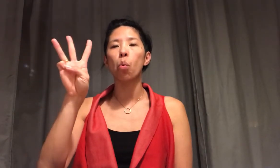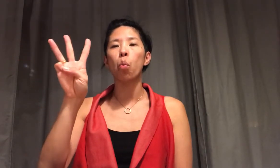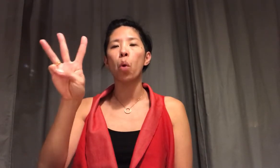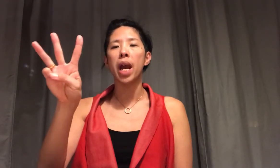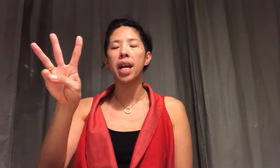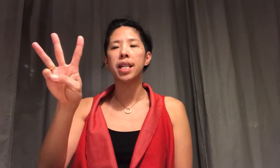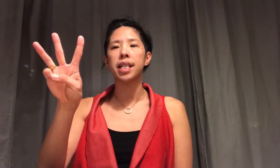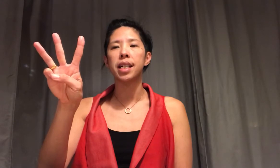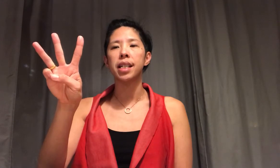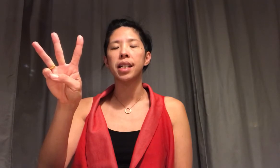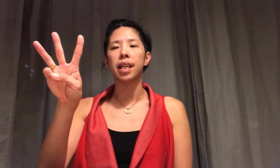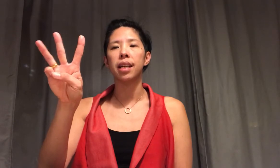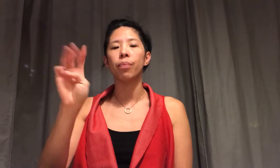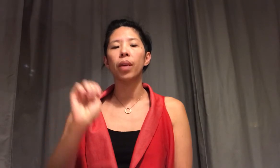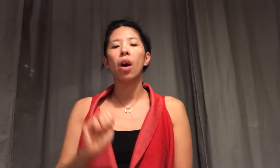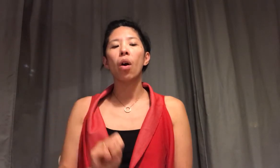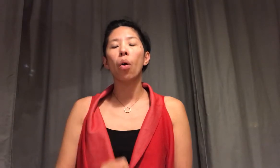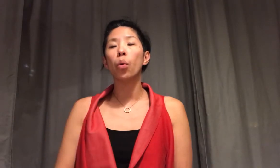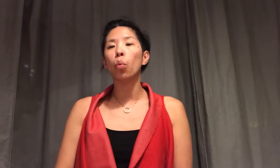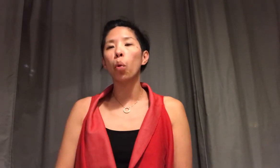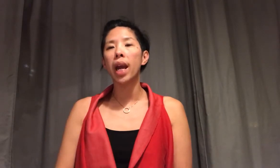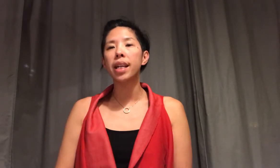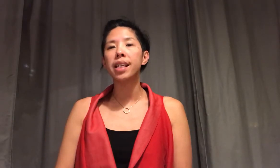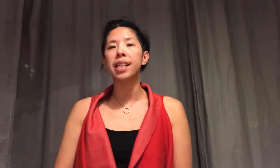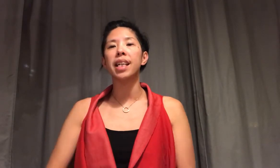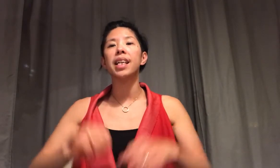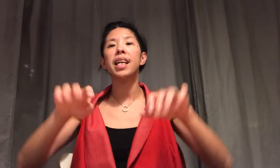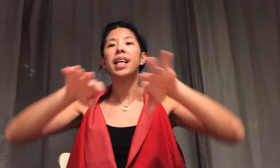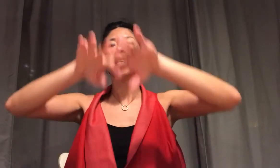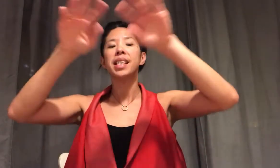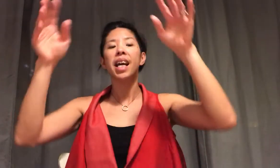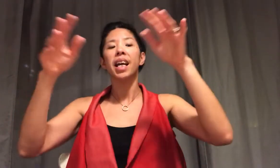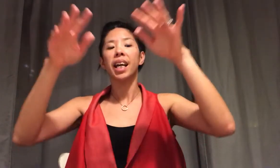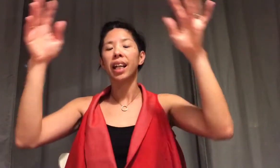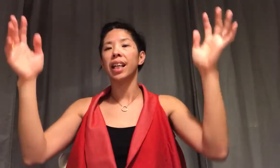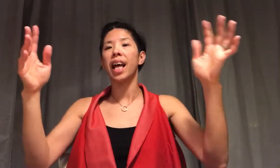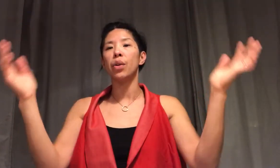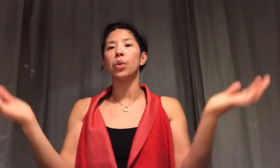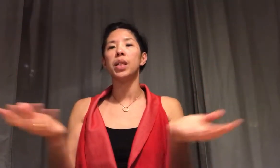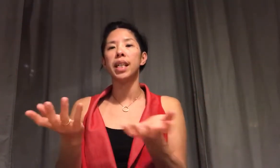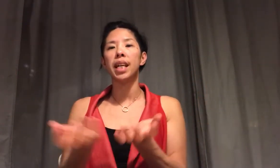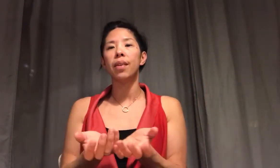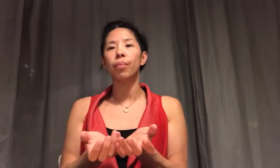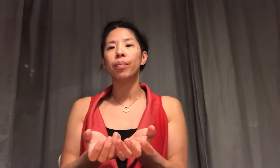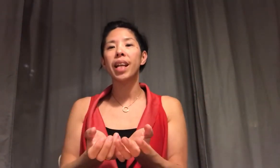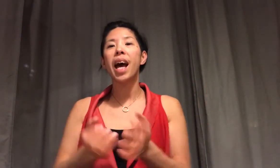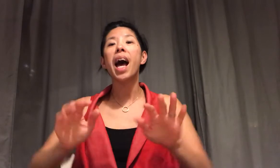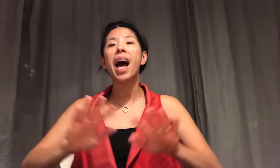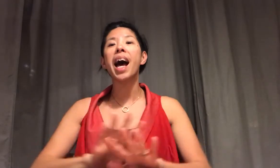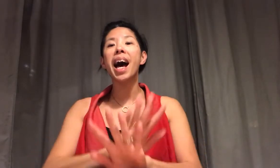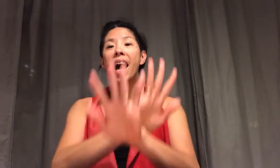Wednesday on Wednesday it's cloudy and